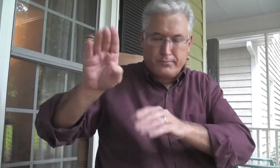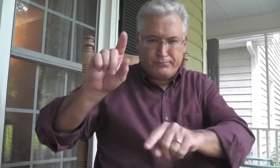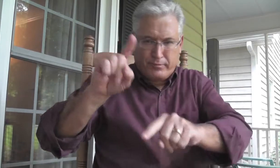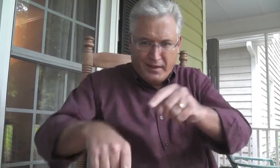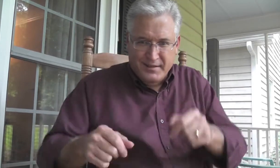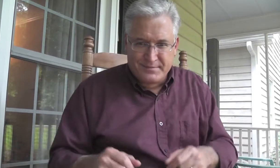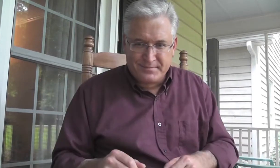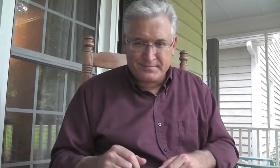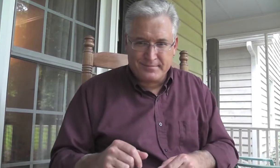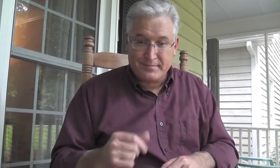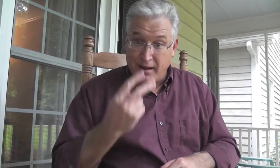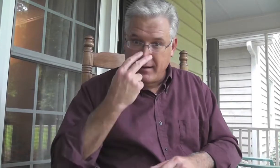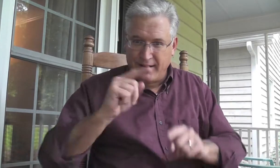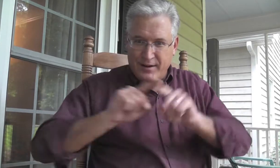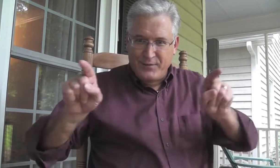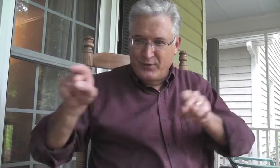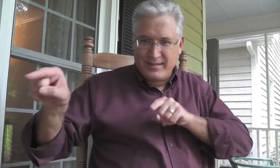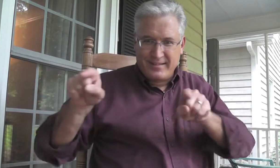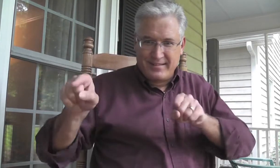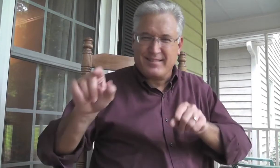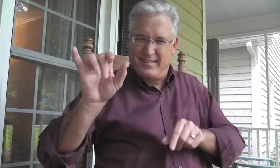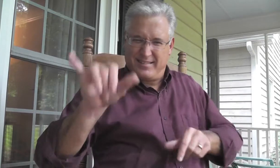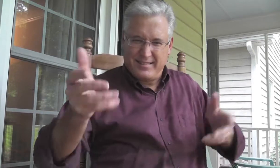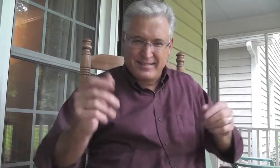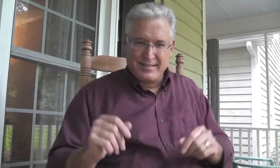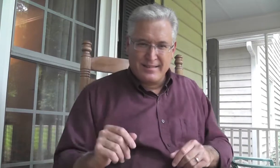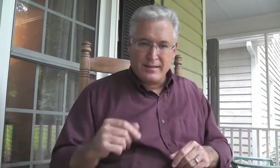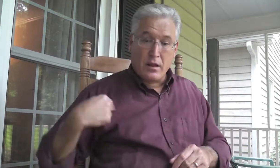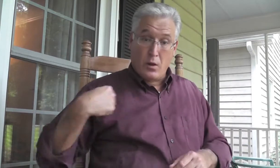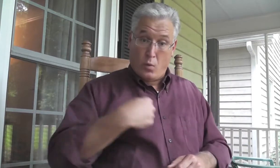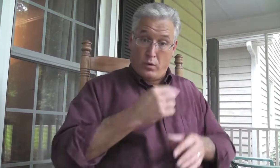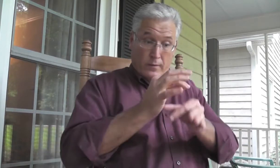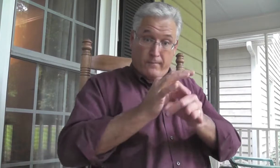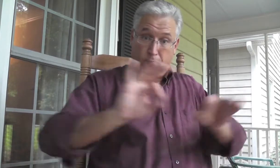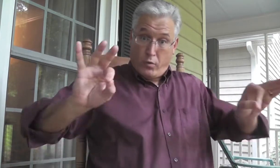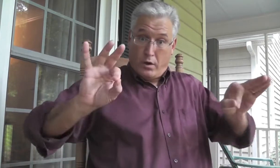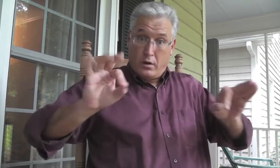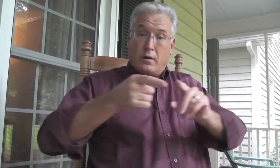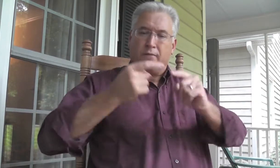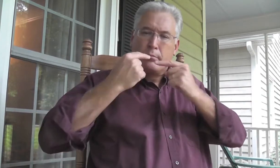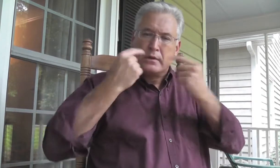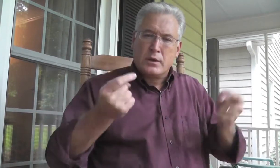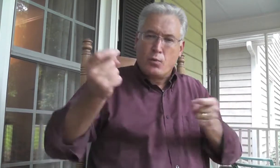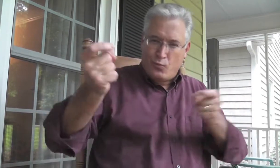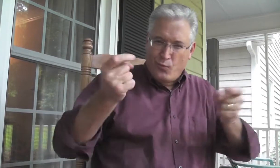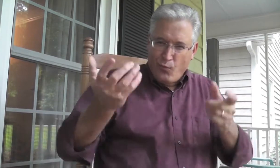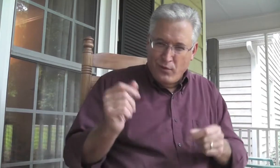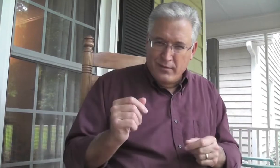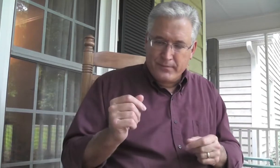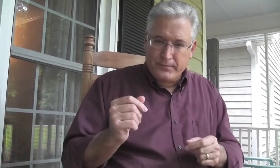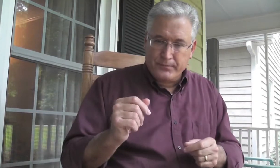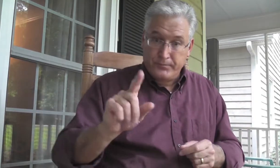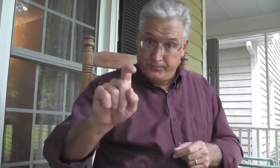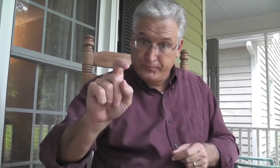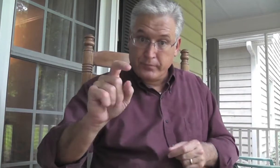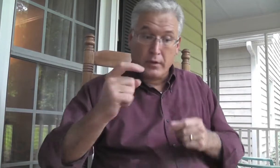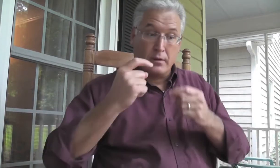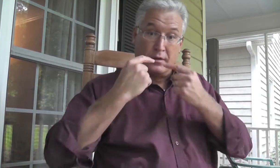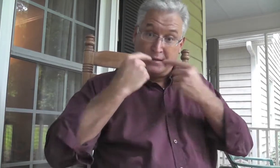100%? No. It has 0%. We are free from the control of sin.